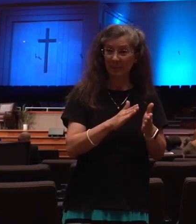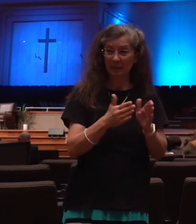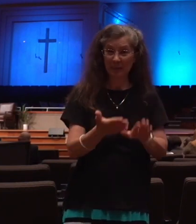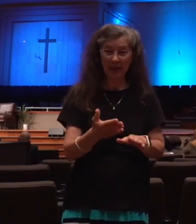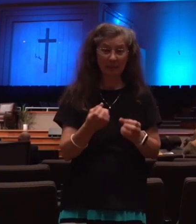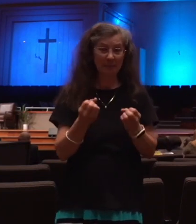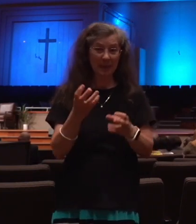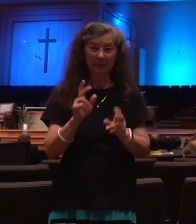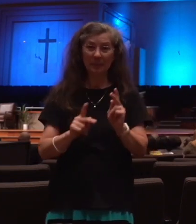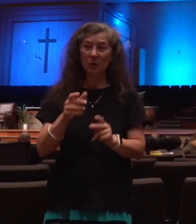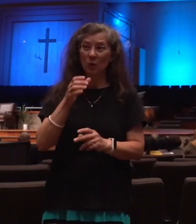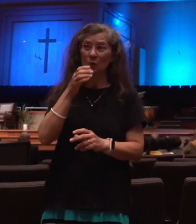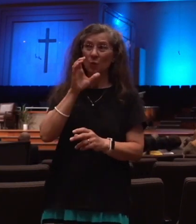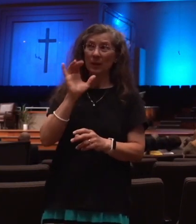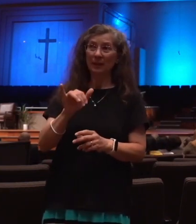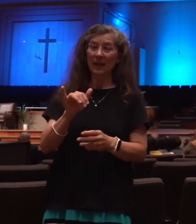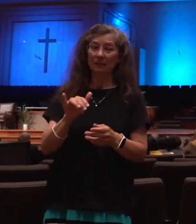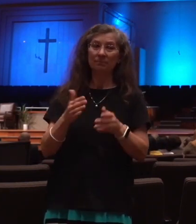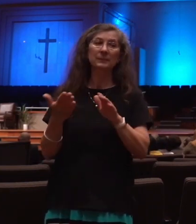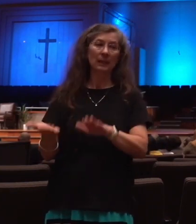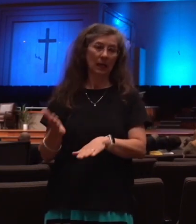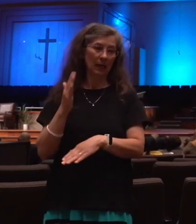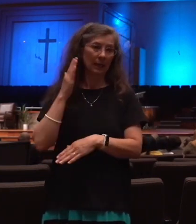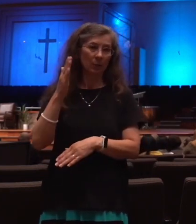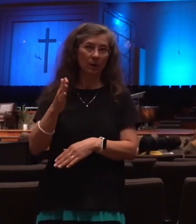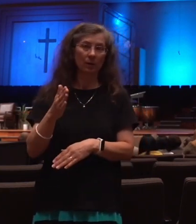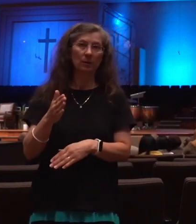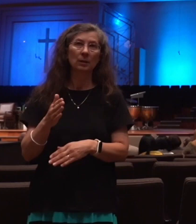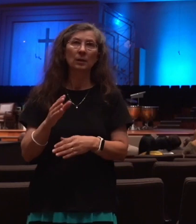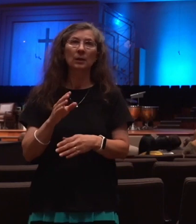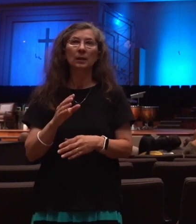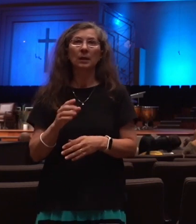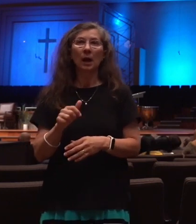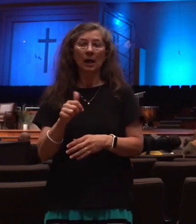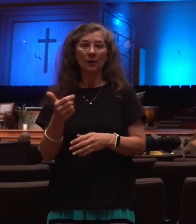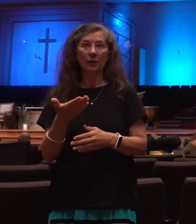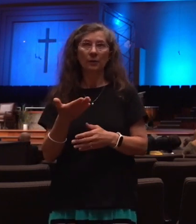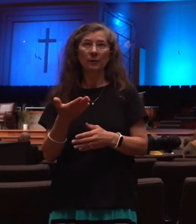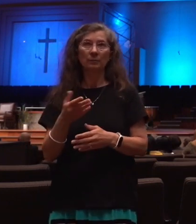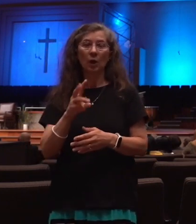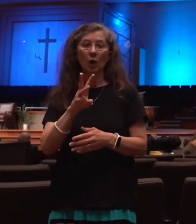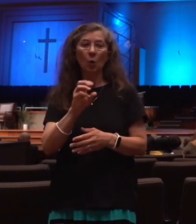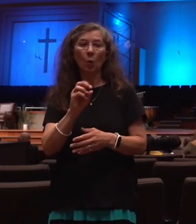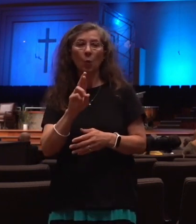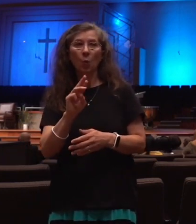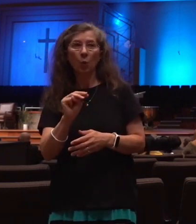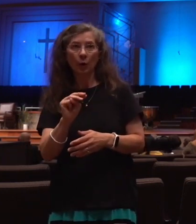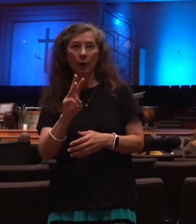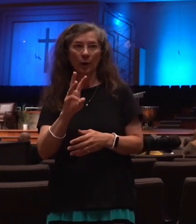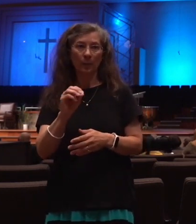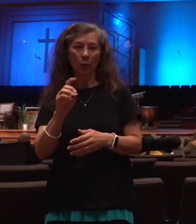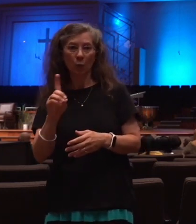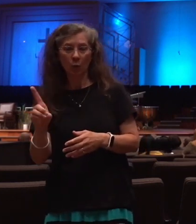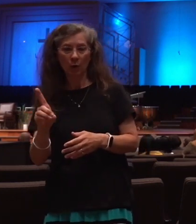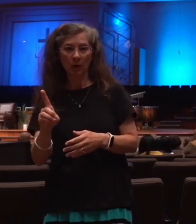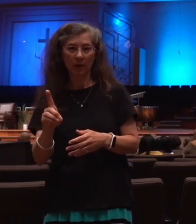that. And it talks about wormwood poisoning the waters, poisoning the fresh waters.